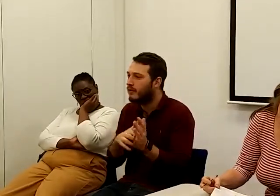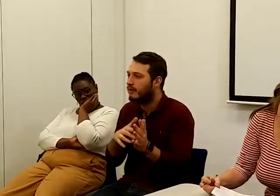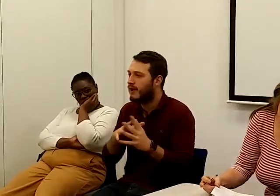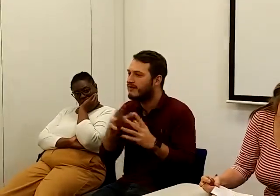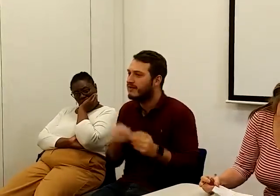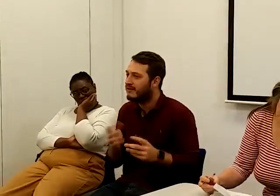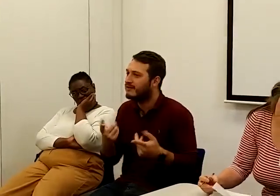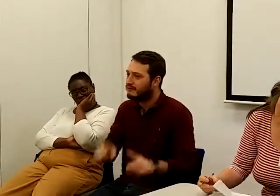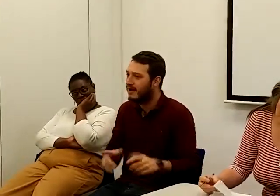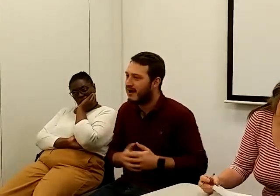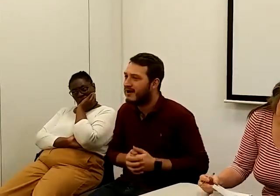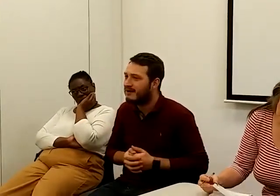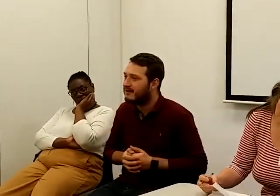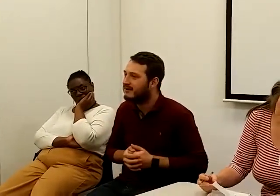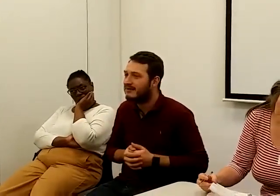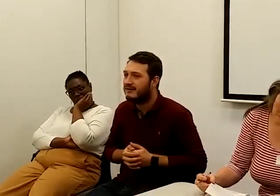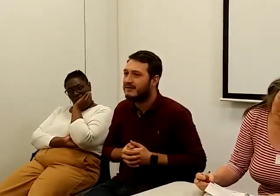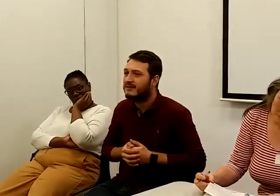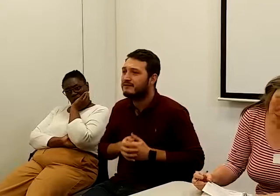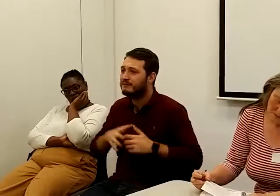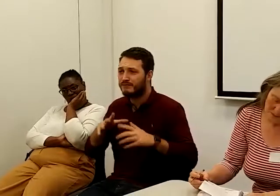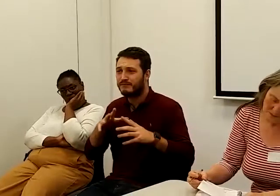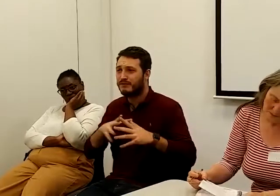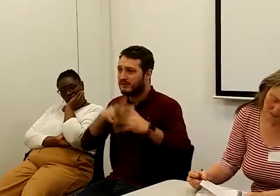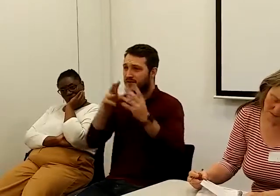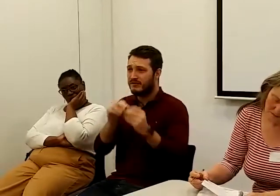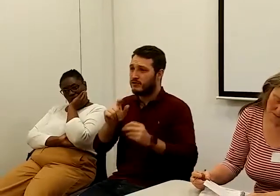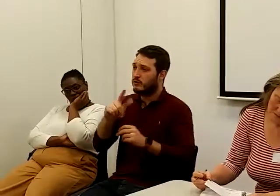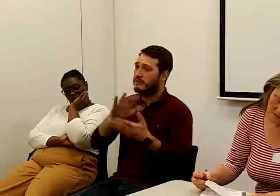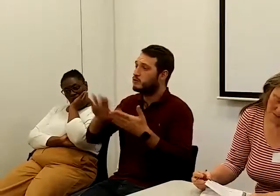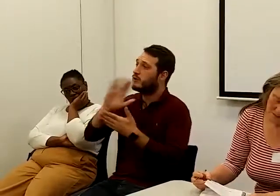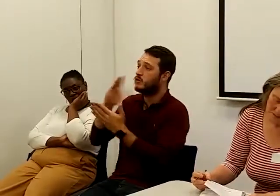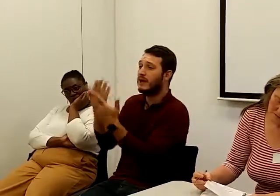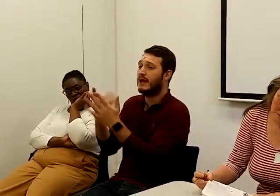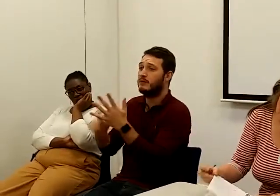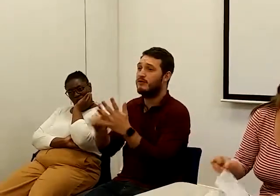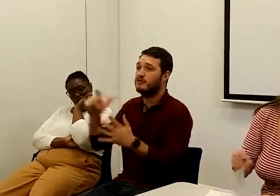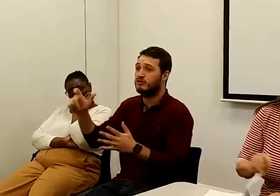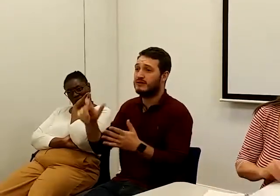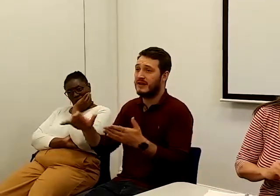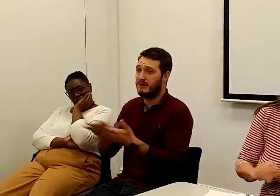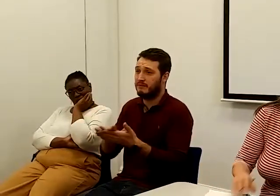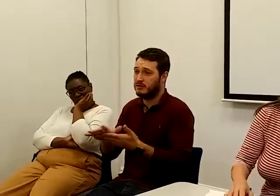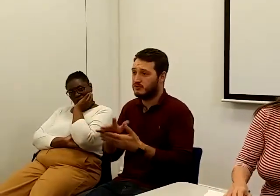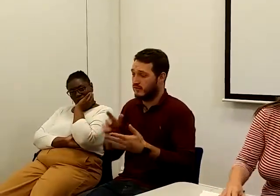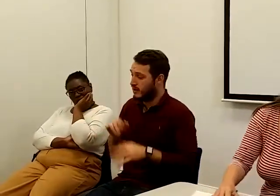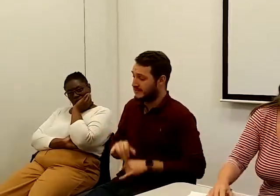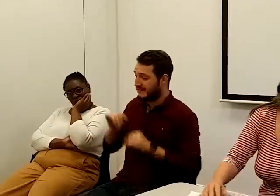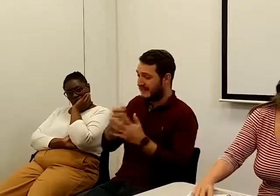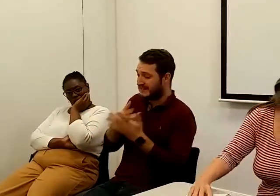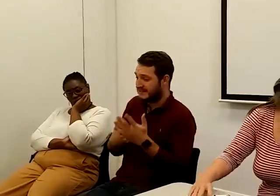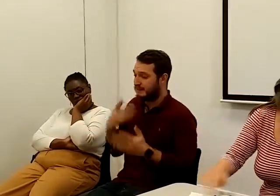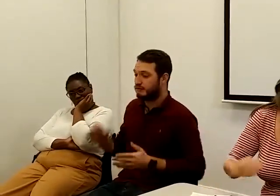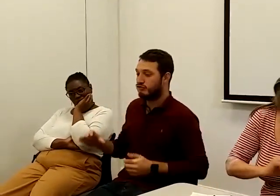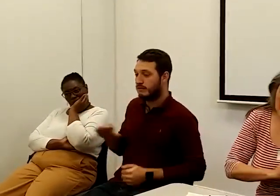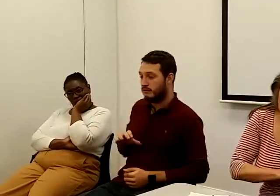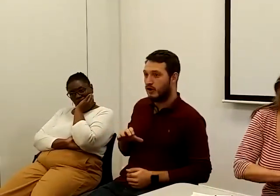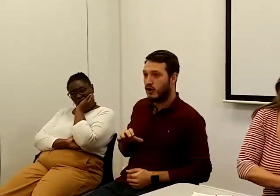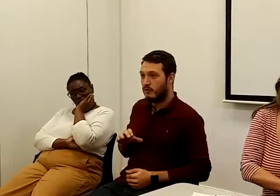tax credit, CSA, everything like that. So, when you claim a universal credit, you'll get your civil disability premium, you're getting civil DLA,